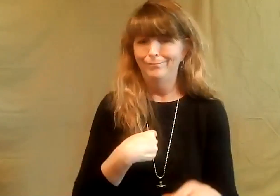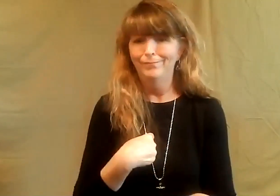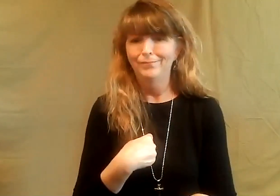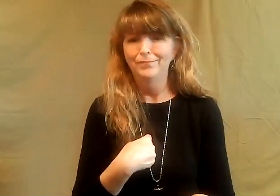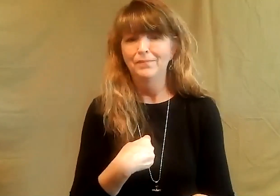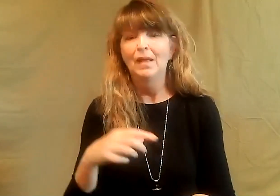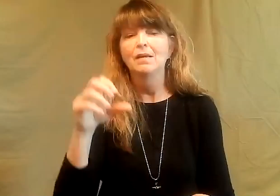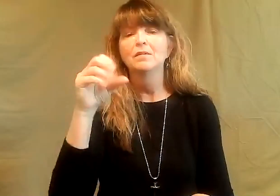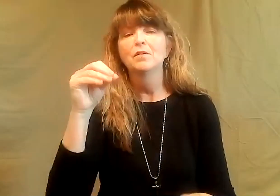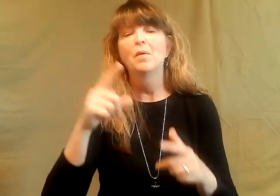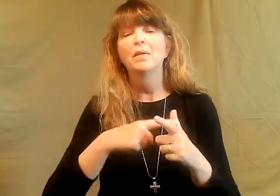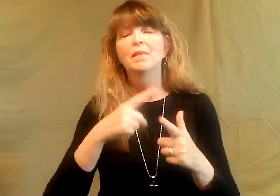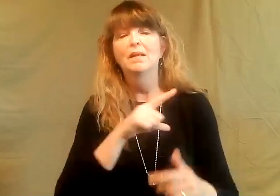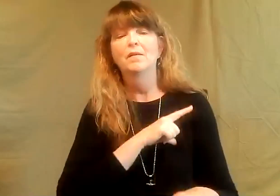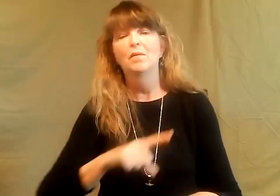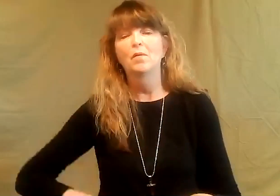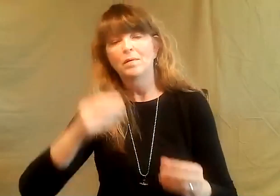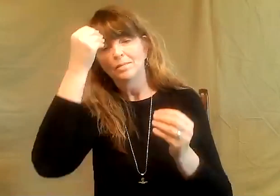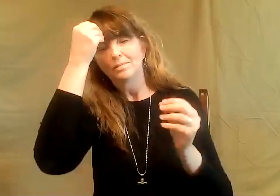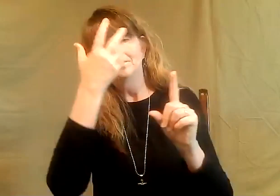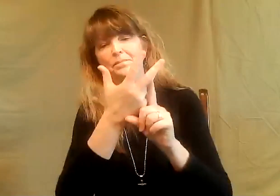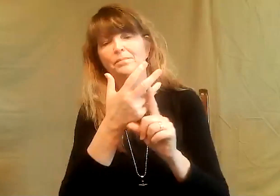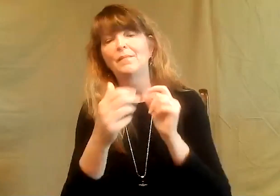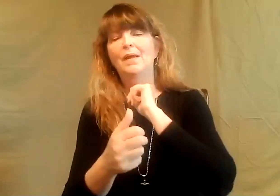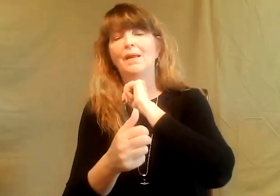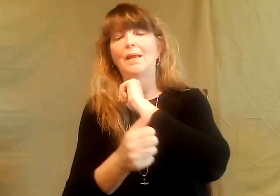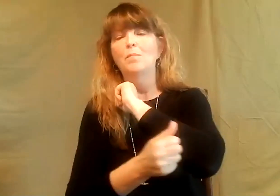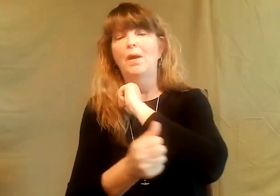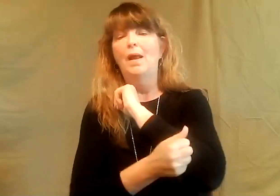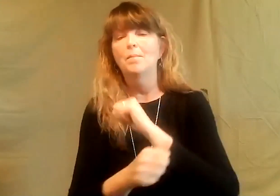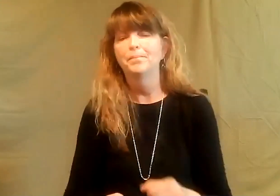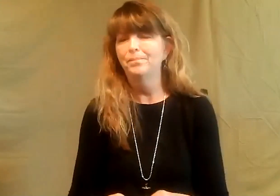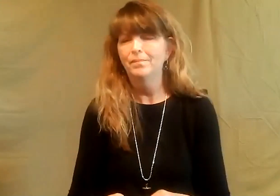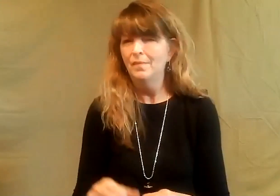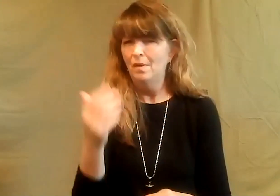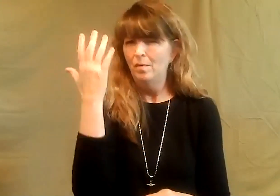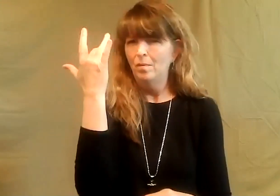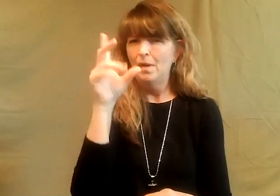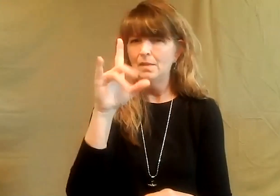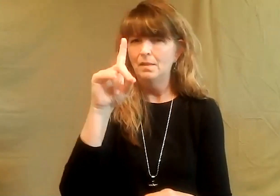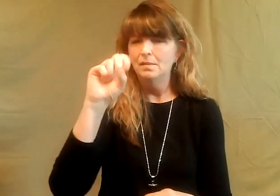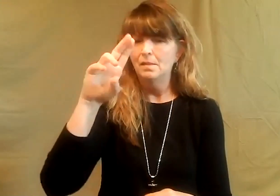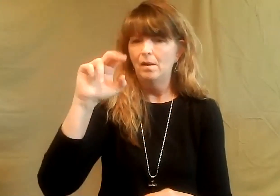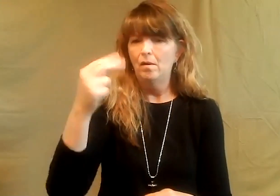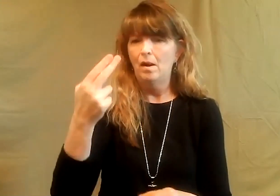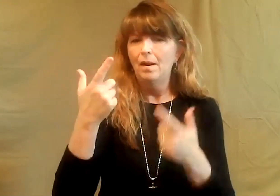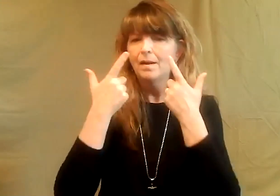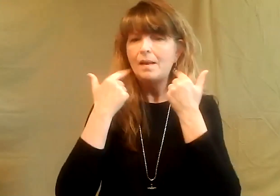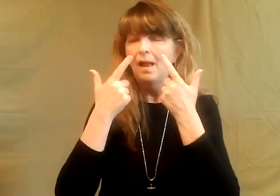we cannot enjoy that type of relationship and then the lord told abraham why did